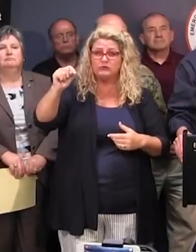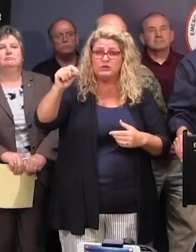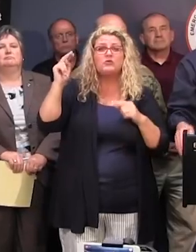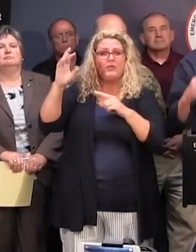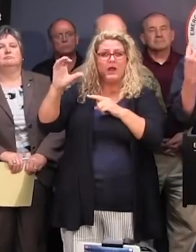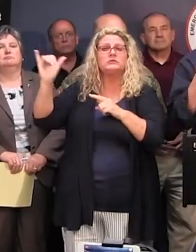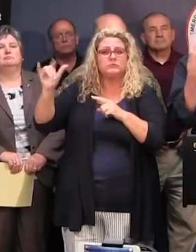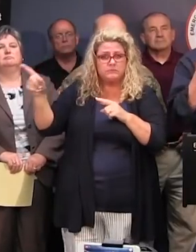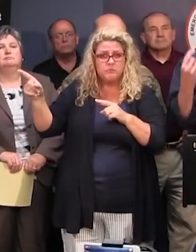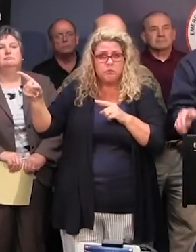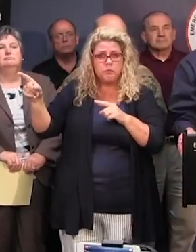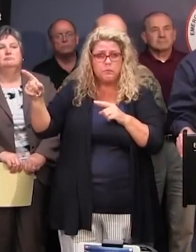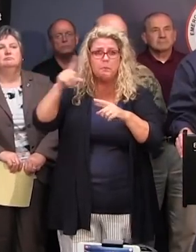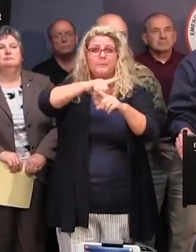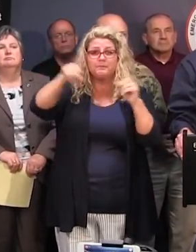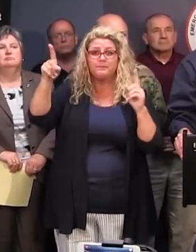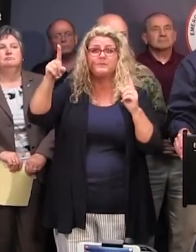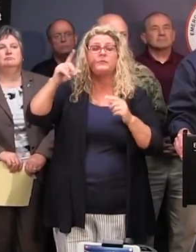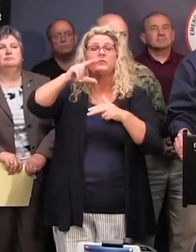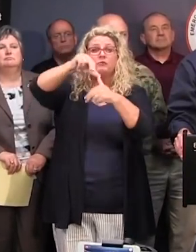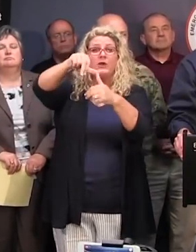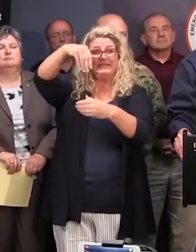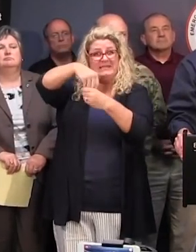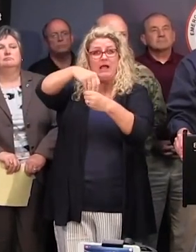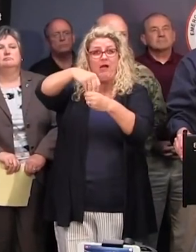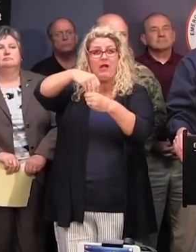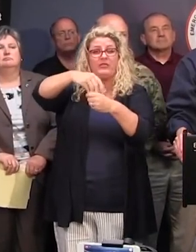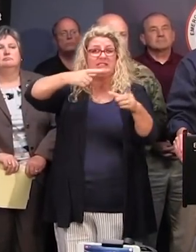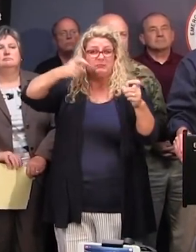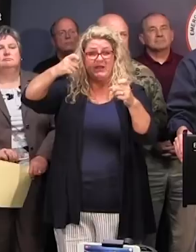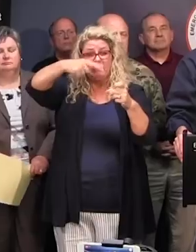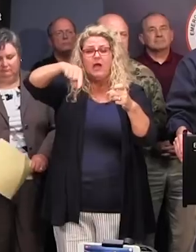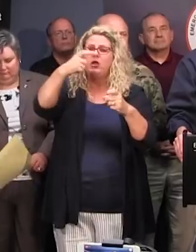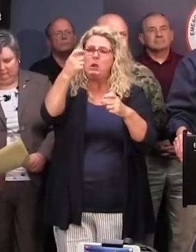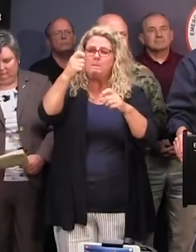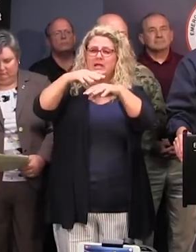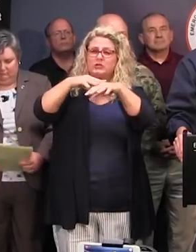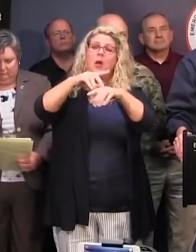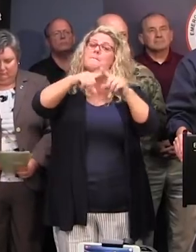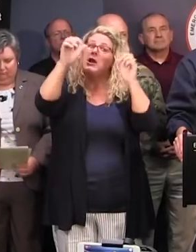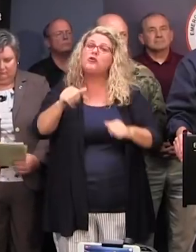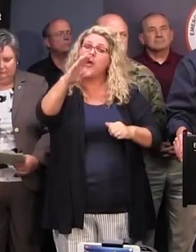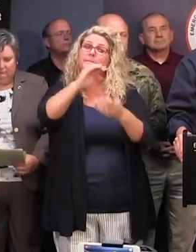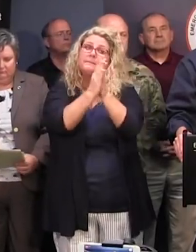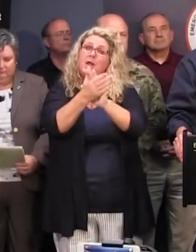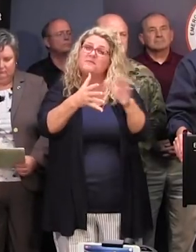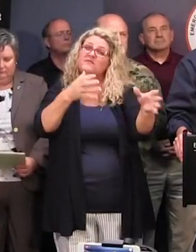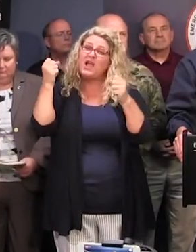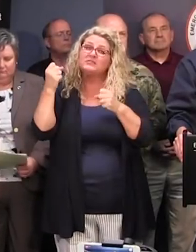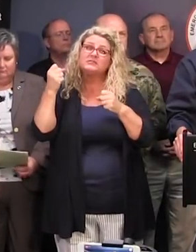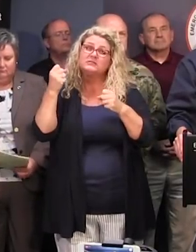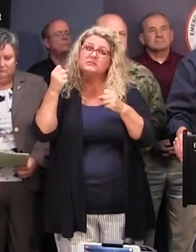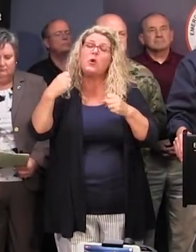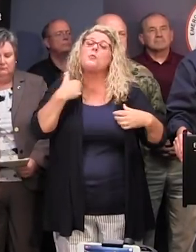slowing down, and the velocity of the hurricane has slowed a little bit. But it could pick back up, and as we have been